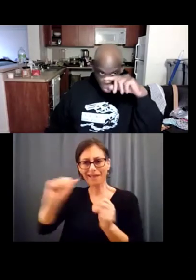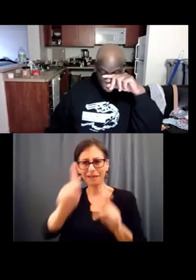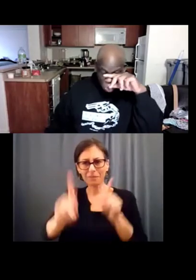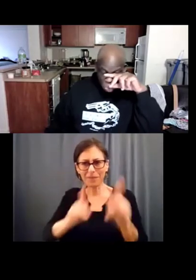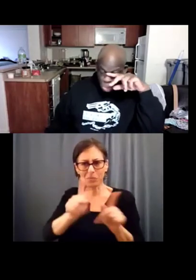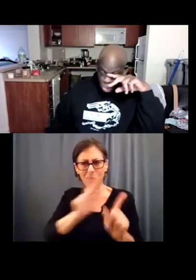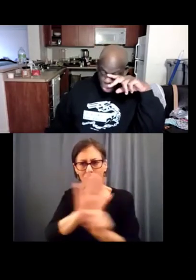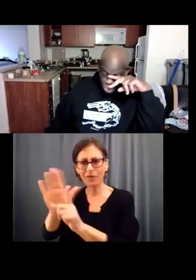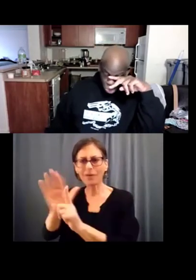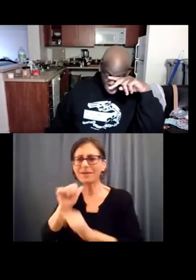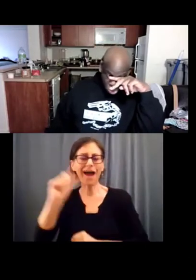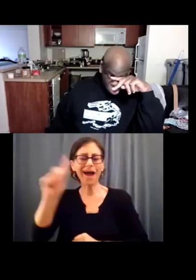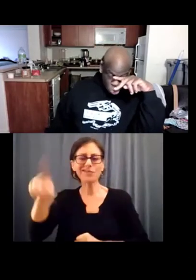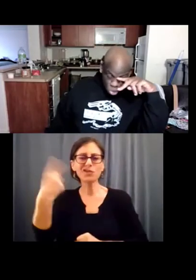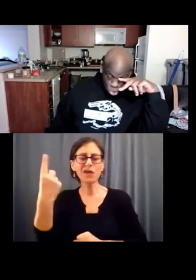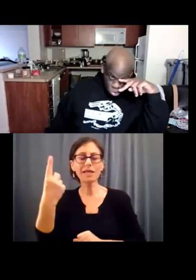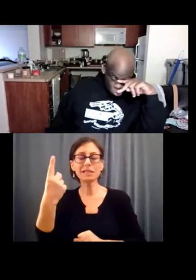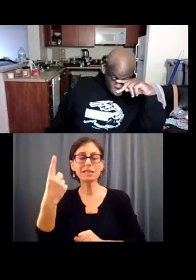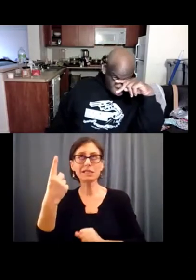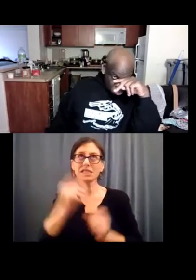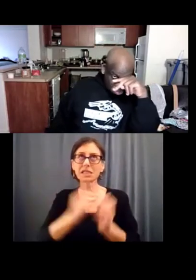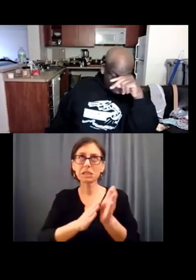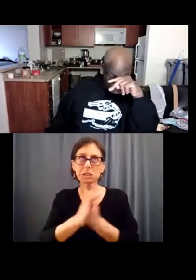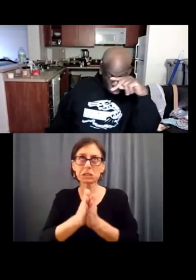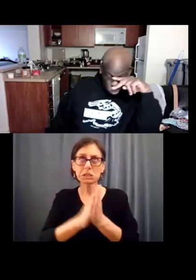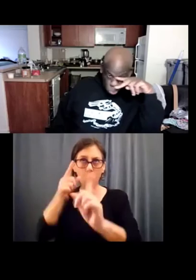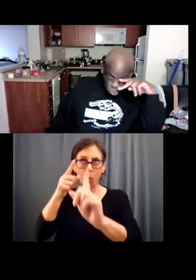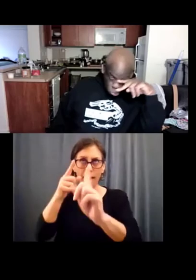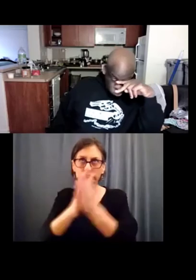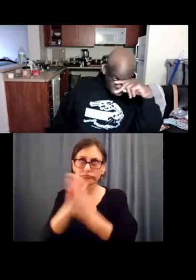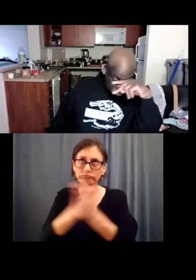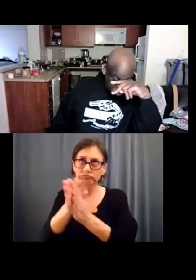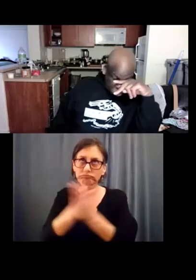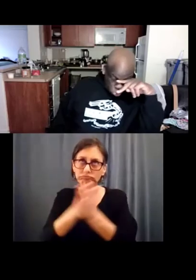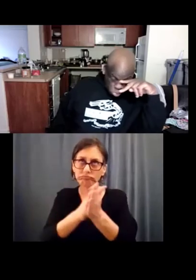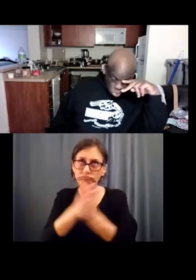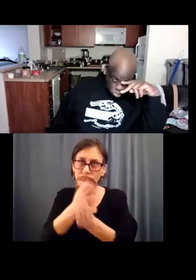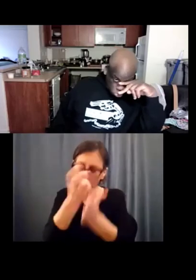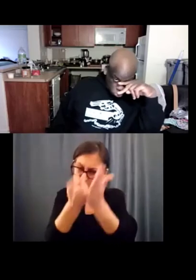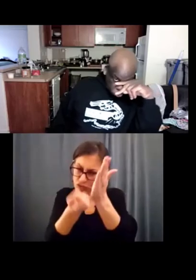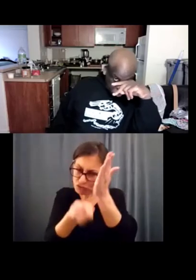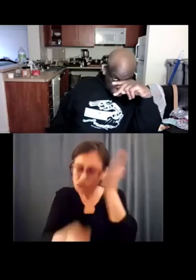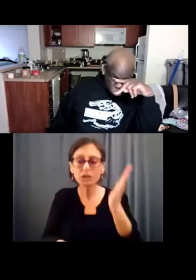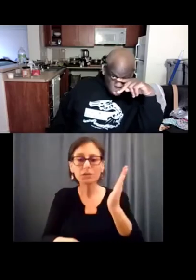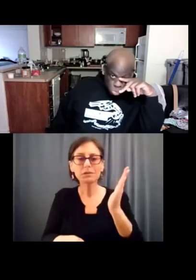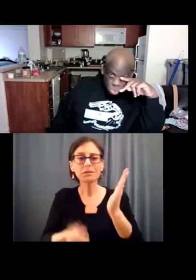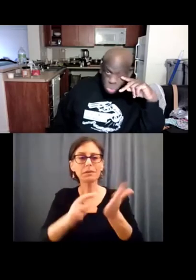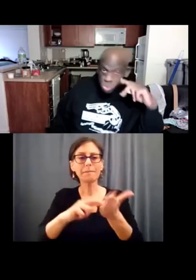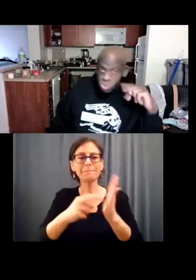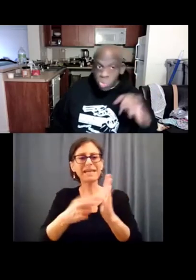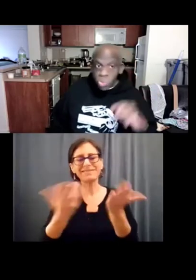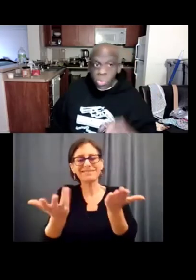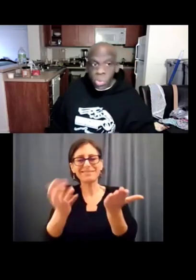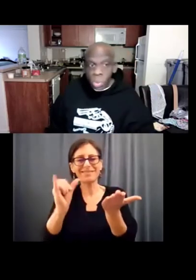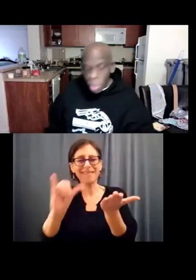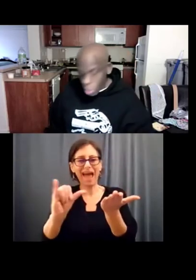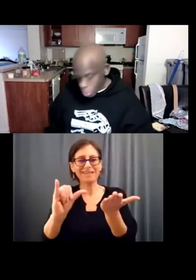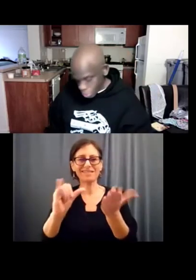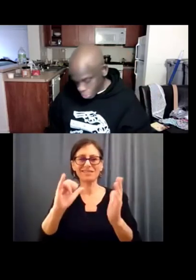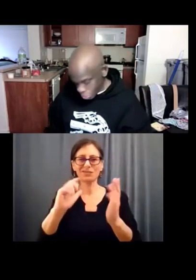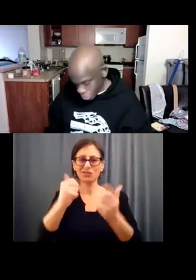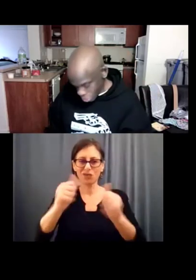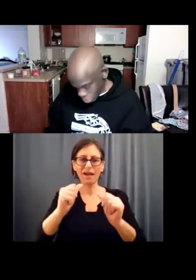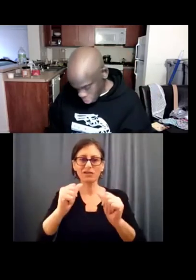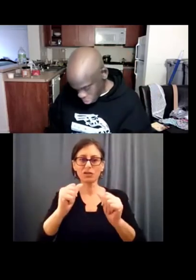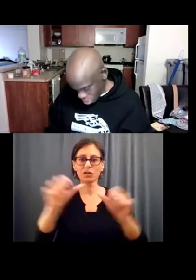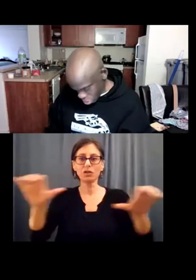just being so driven in the, I don't know, the formation of